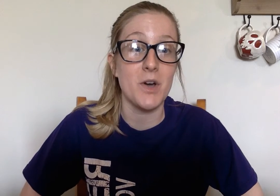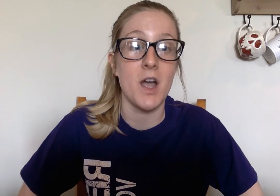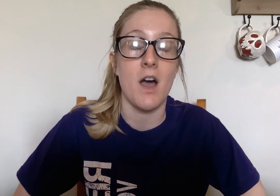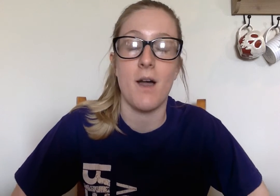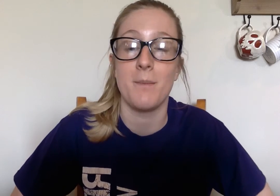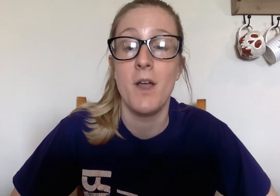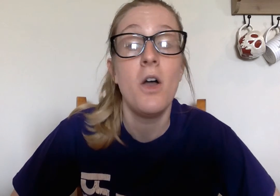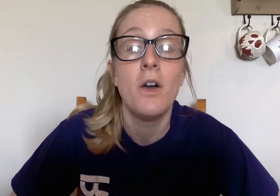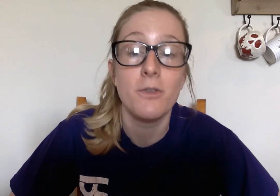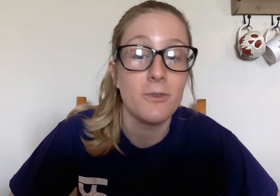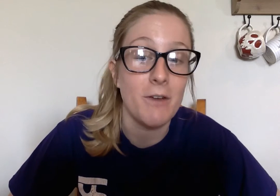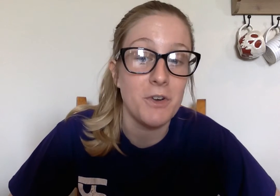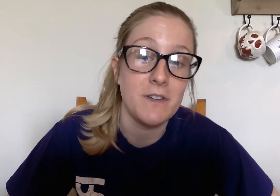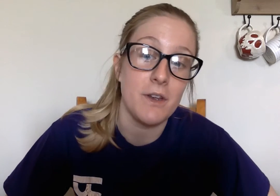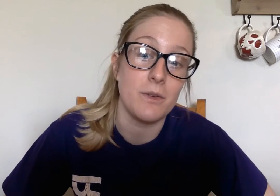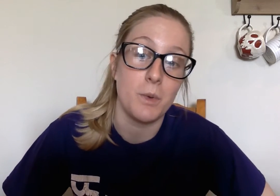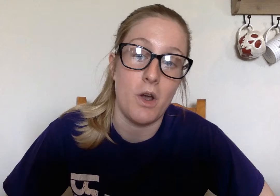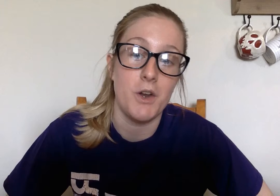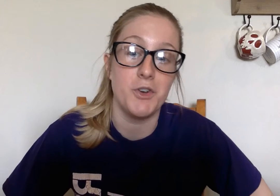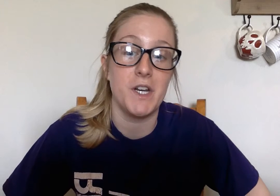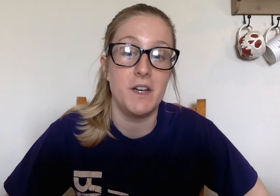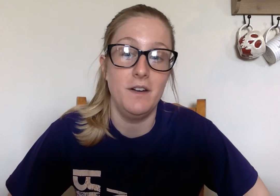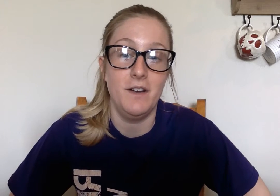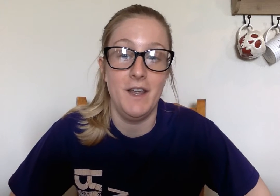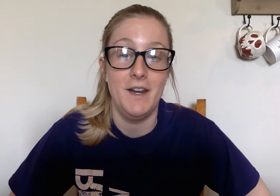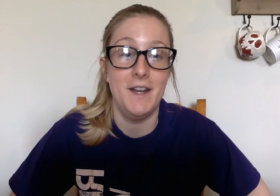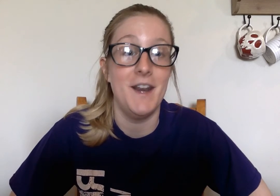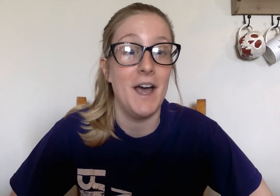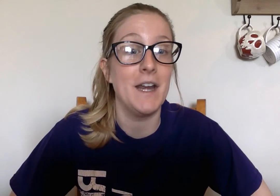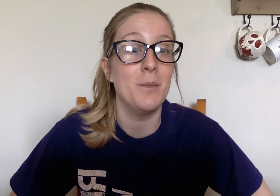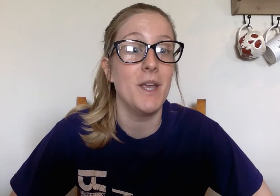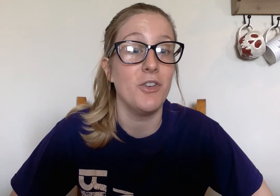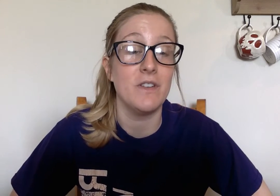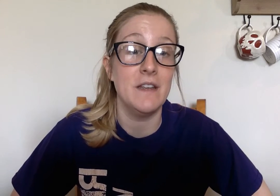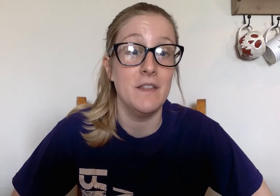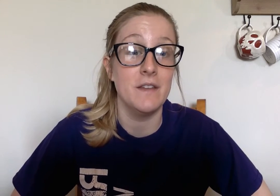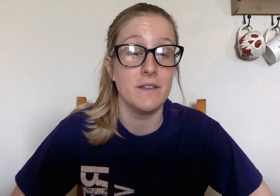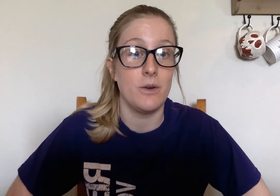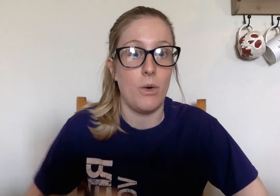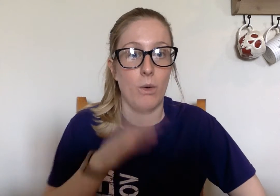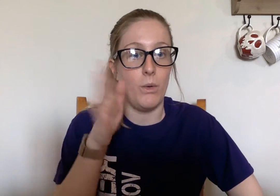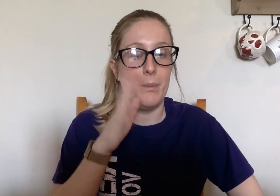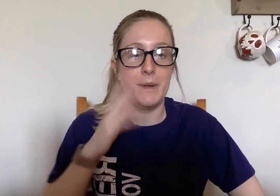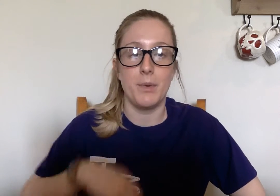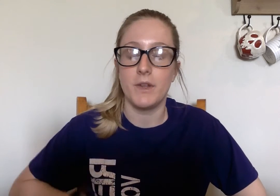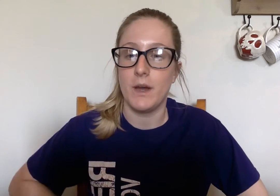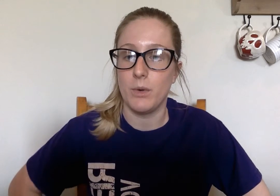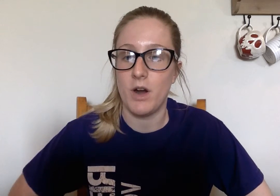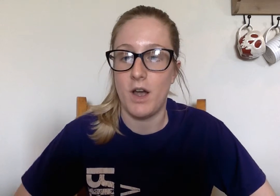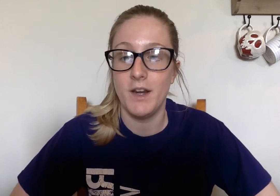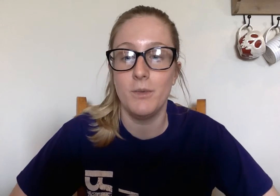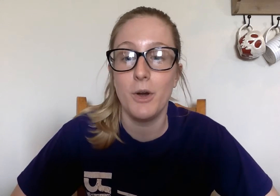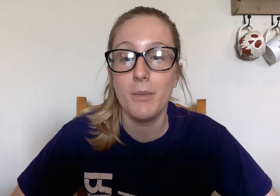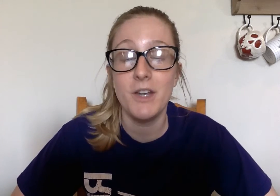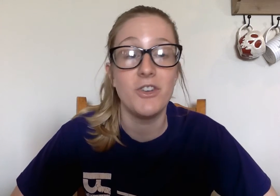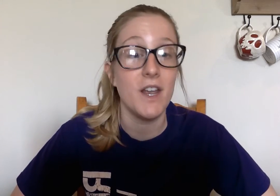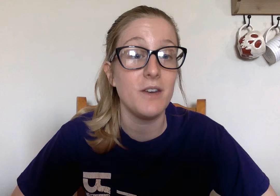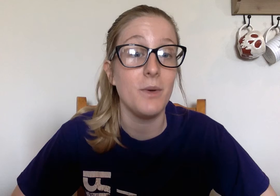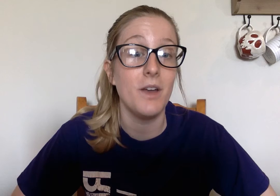book. For reference, there's 109 pages in this whole big book that we're on and we're on page 91.